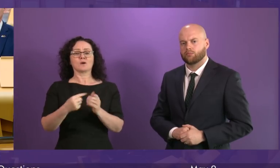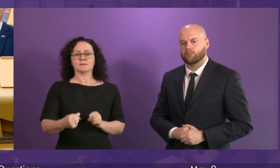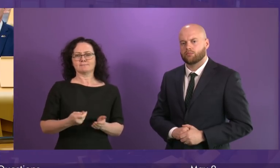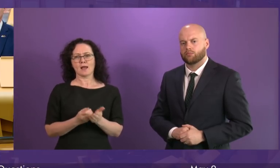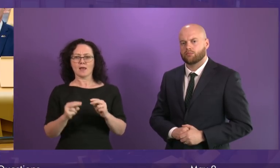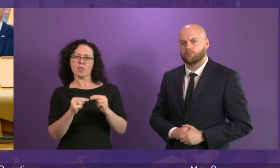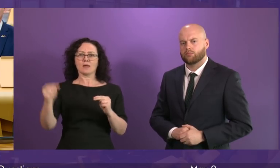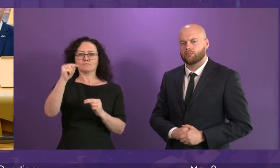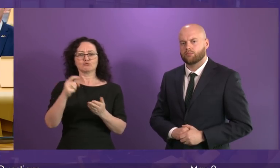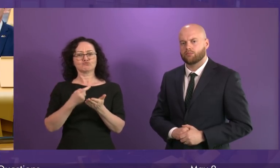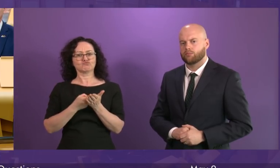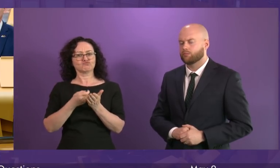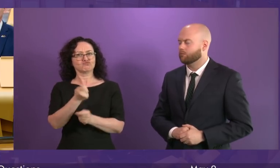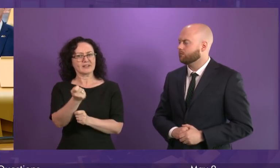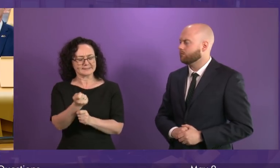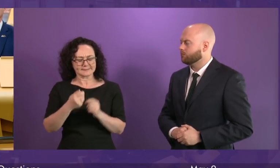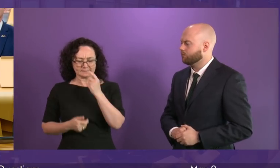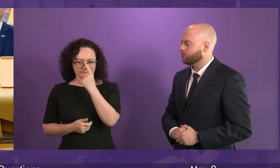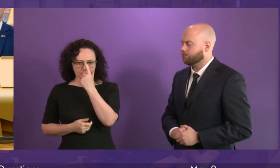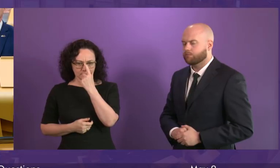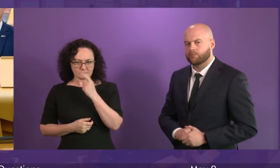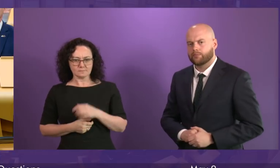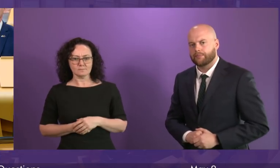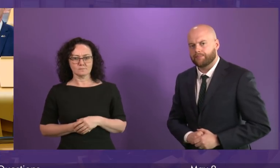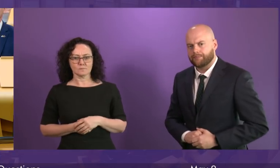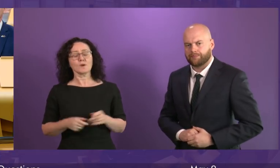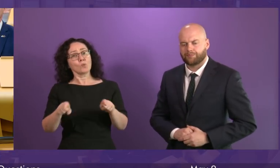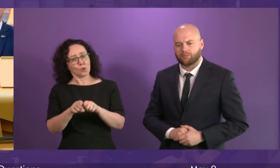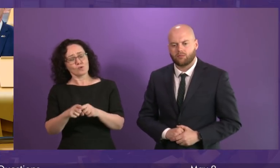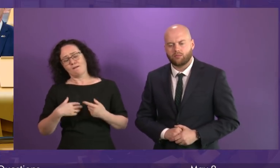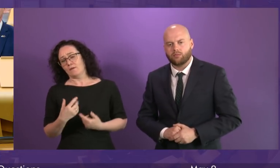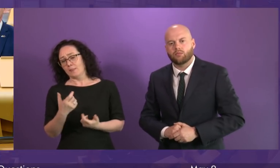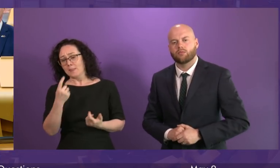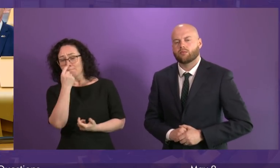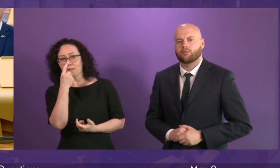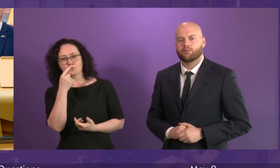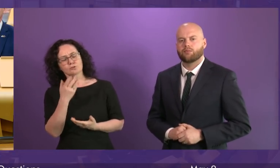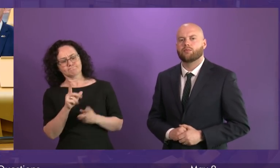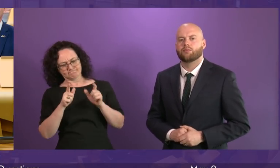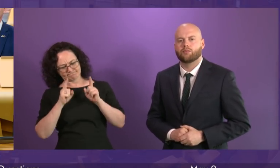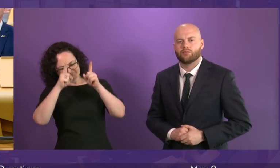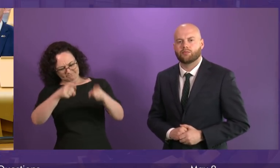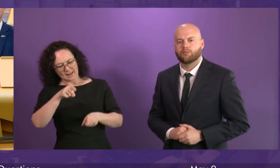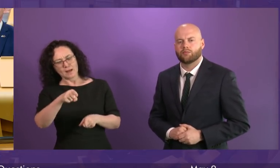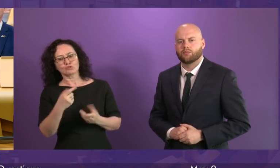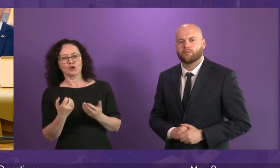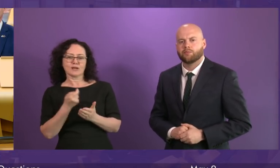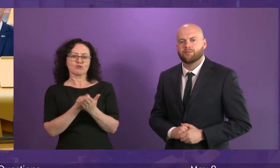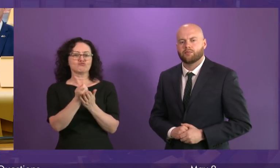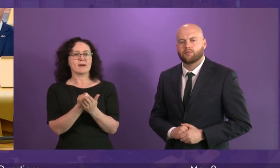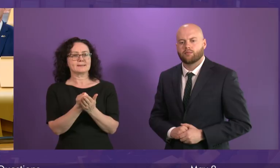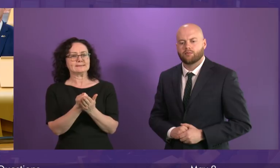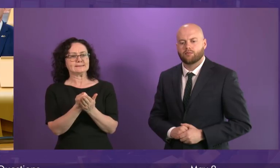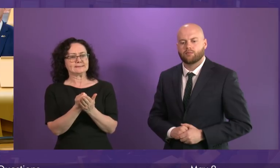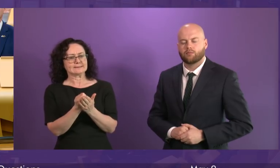with the power to designate an area as a rent pressure zone. And perhaps it's because of all of that that the latest data